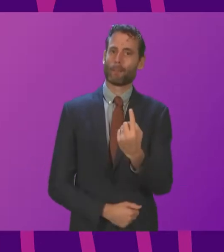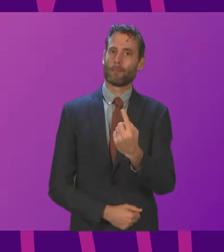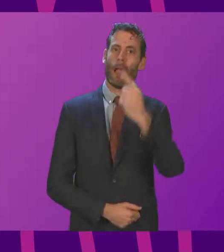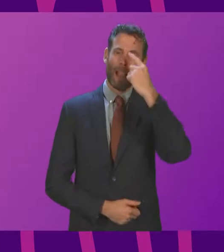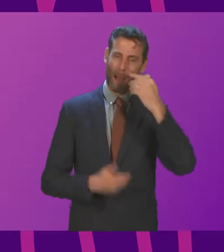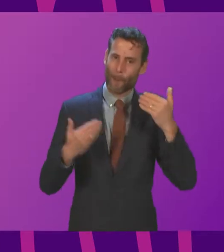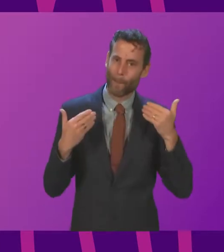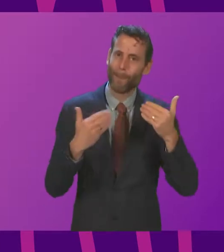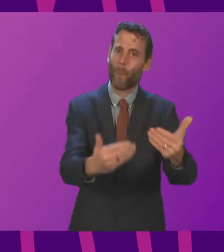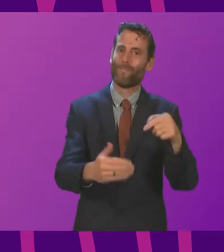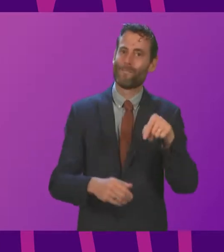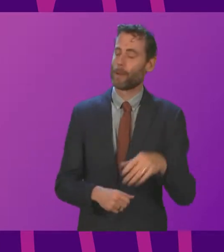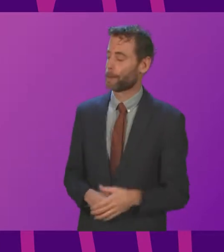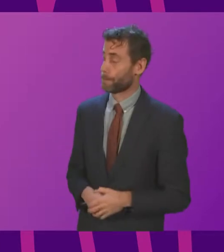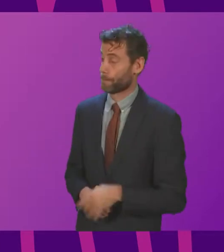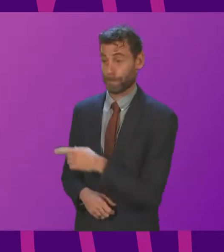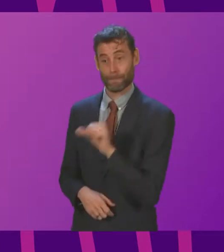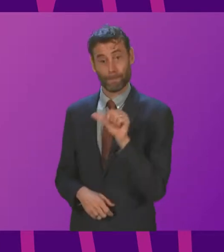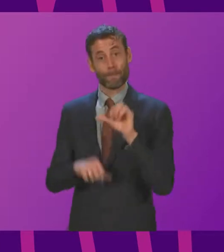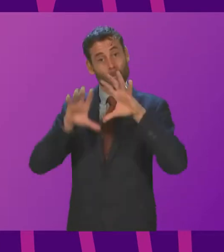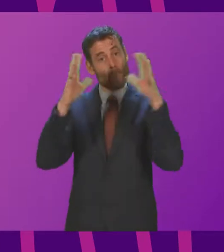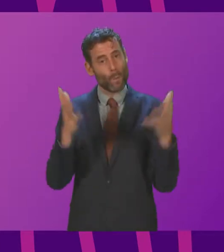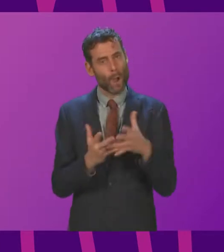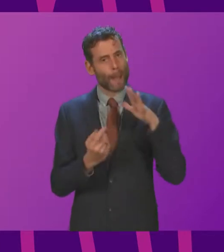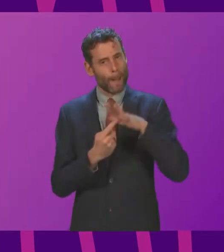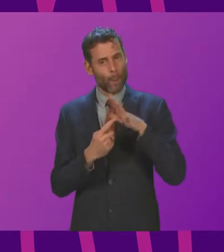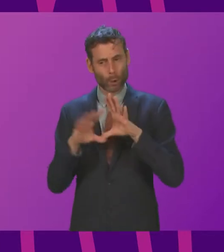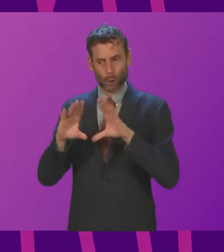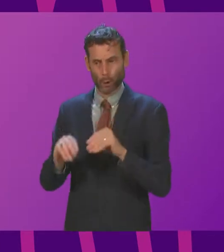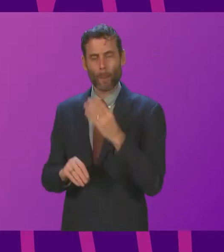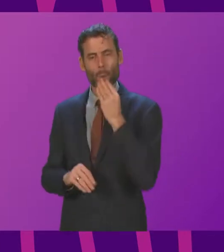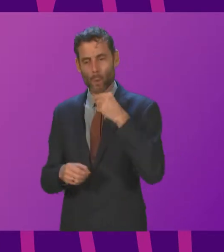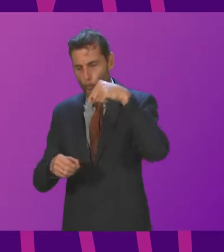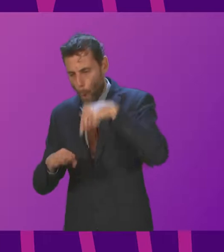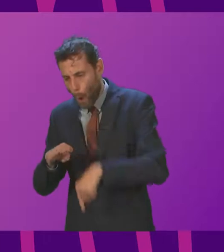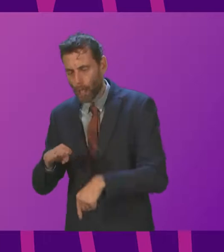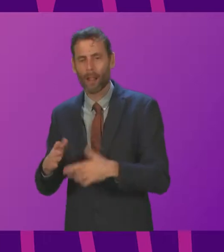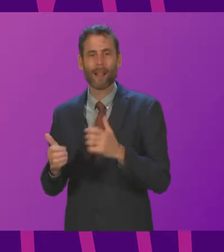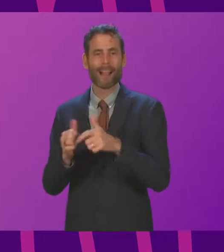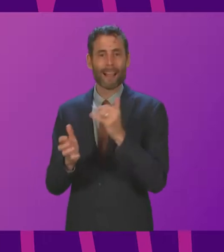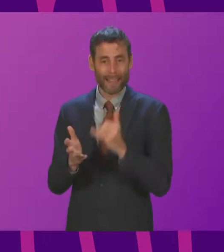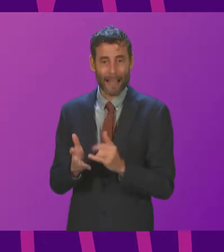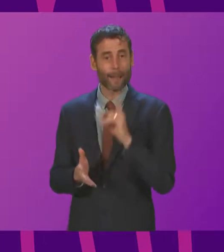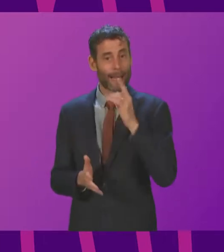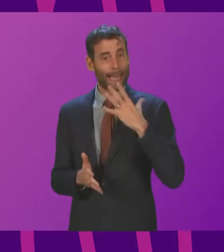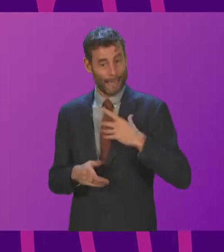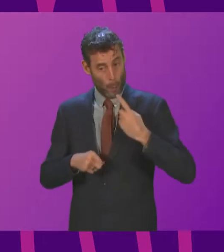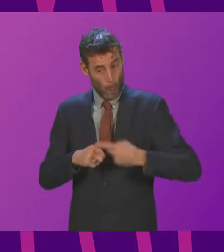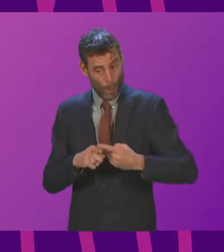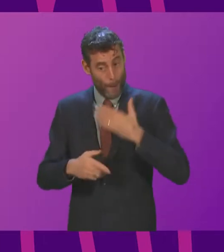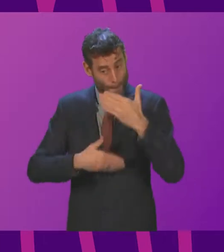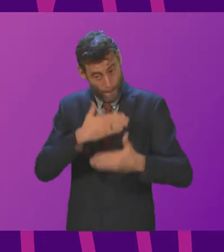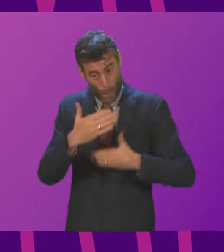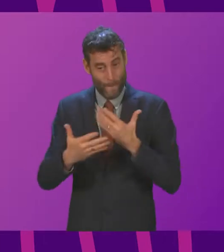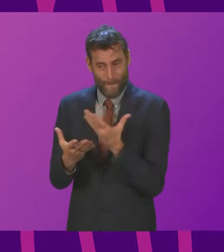all in a transition away from oil and gas and as I said earlier this week, we have to accelerate that transition as far as possible. That's why,